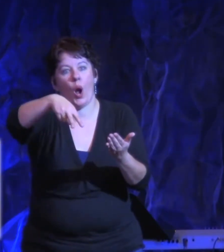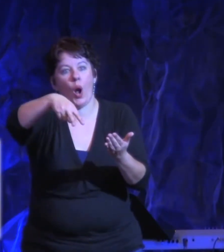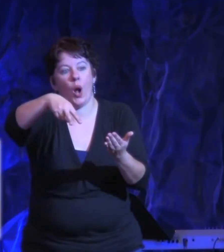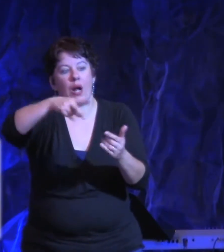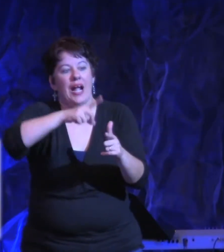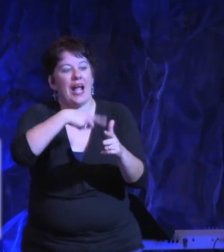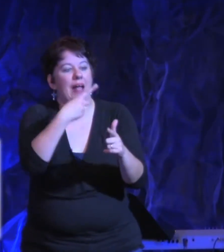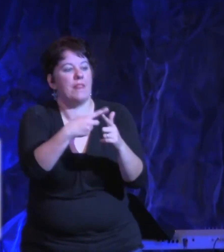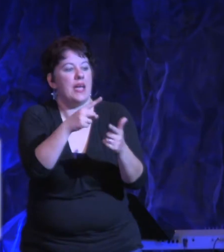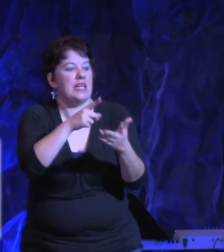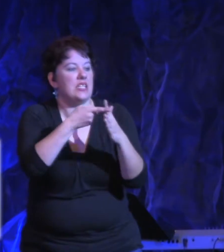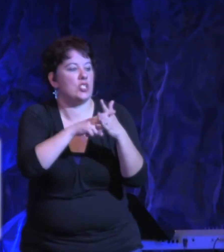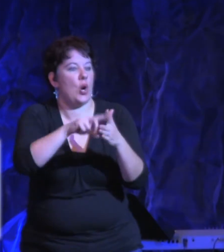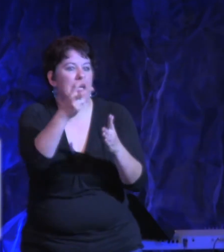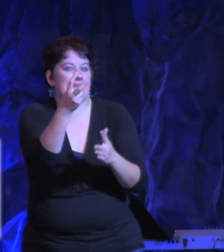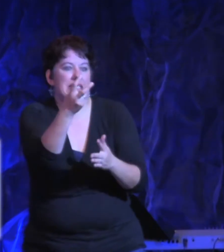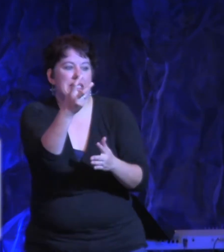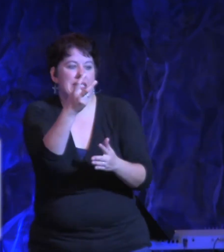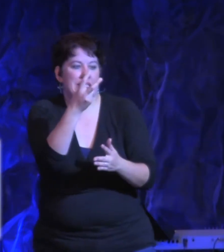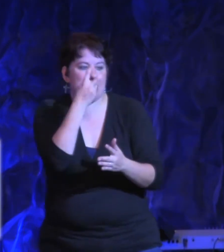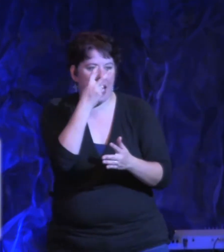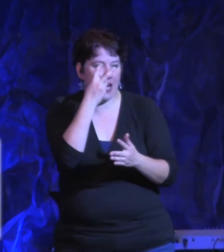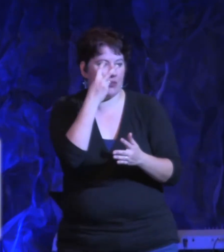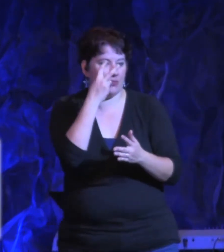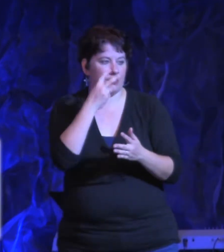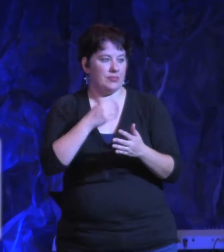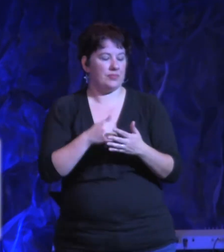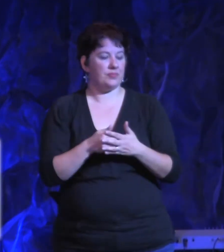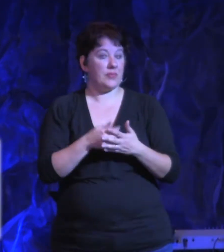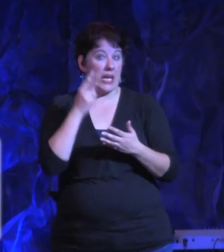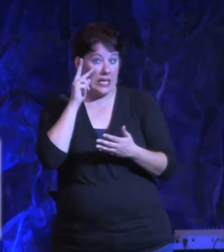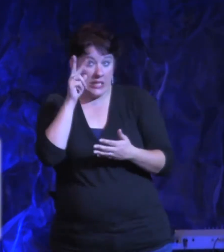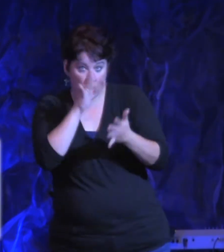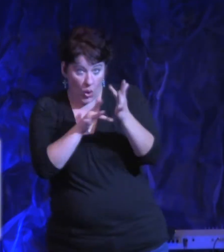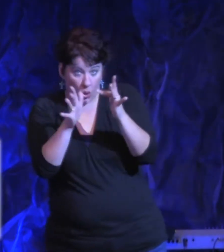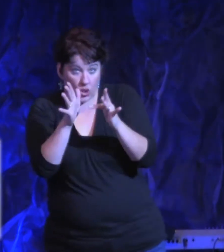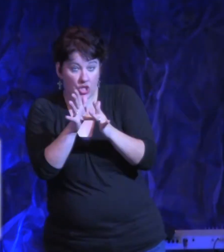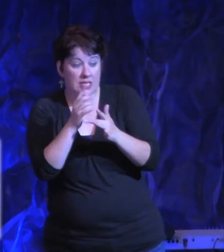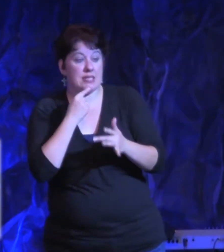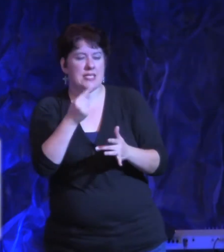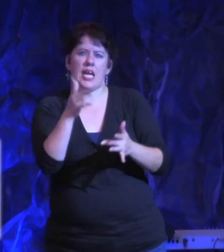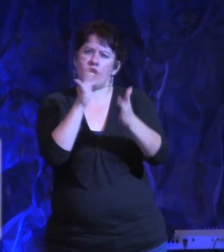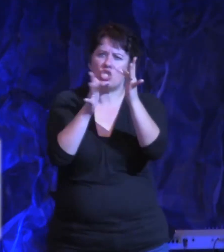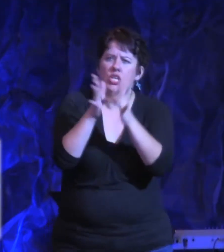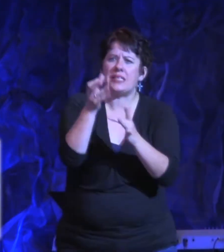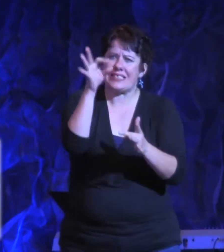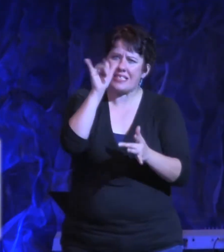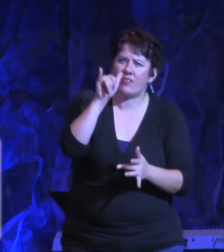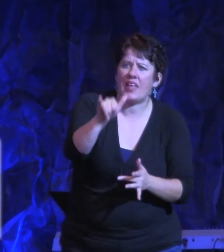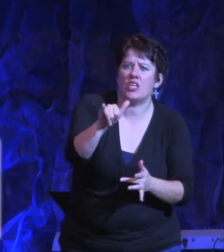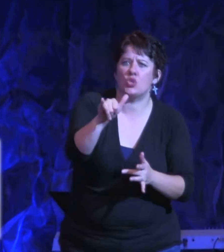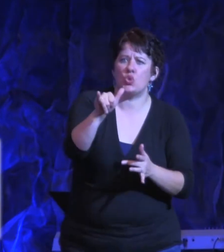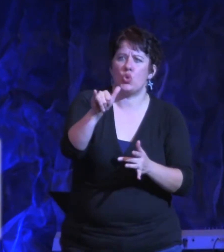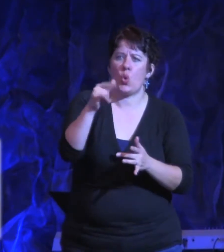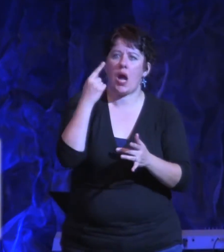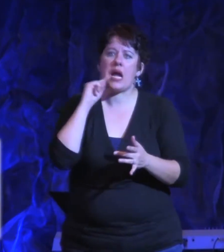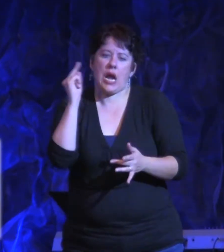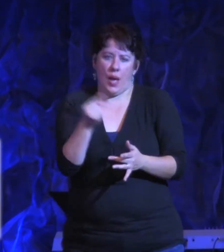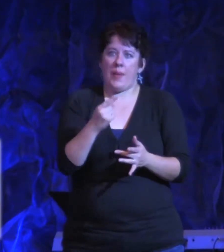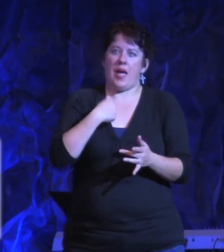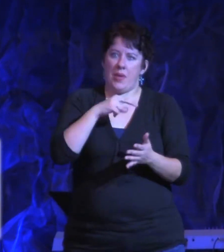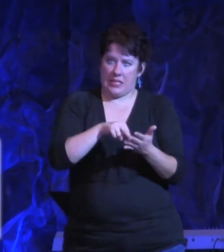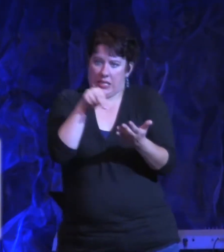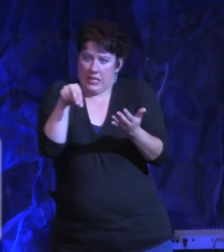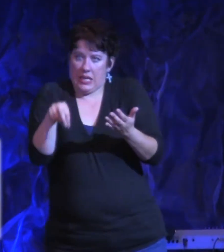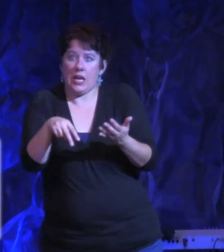Lord, if it is you, command me to come to you on the water. And he said, come. Peter got out of the boat, walked on the water, came towards Jesus. But seeing the wind, he